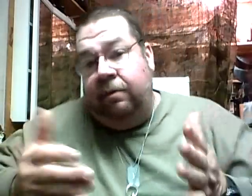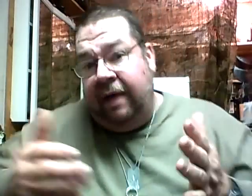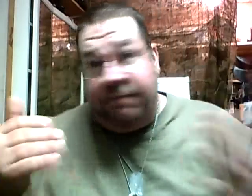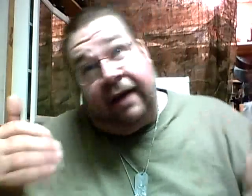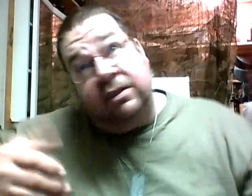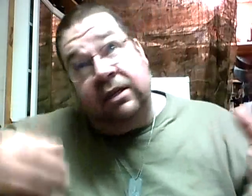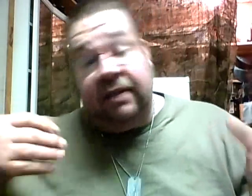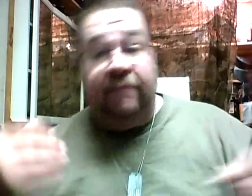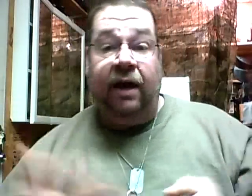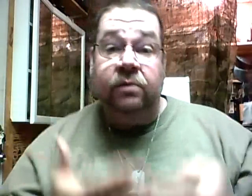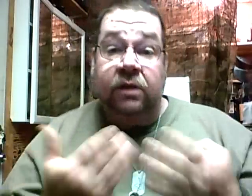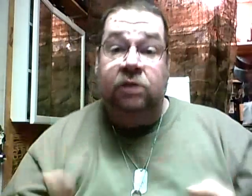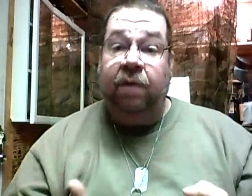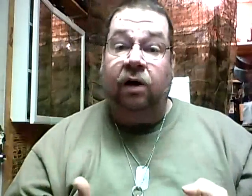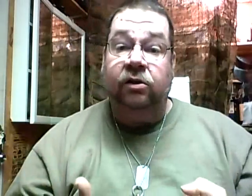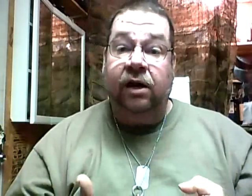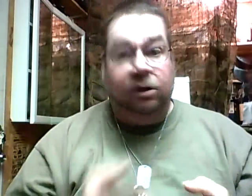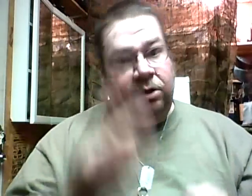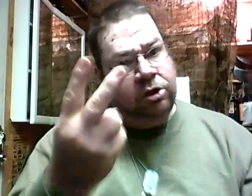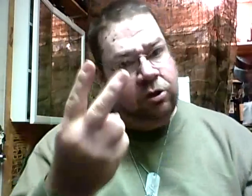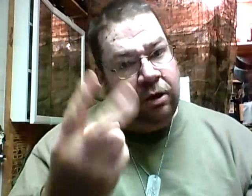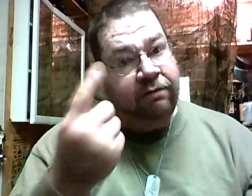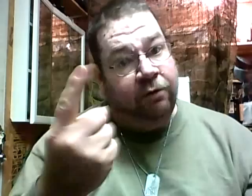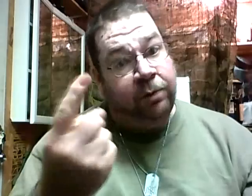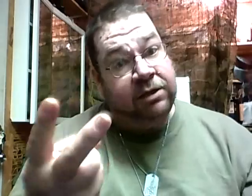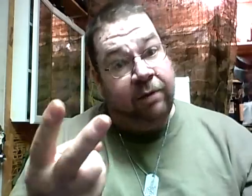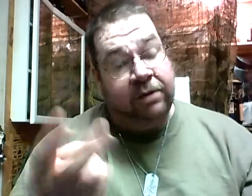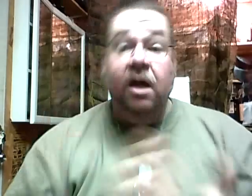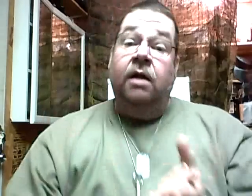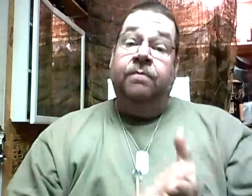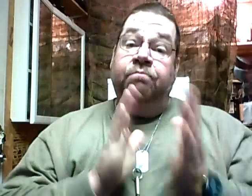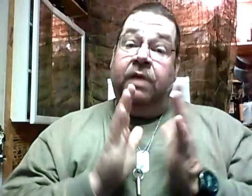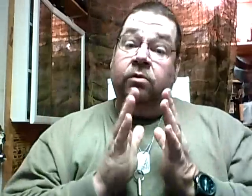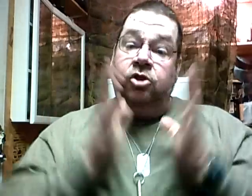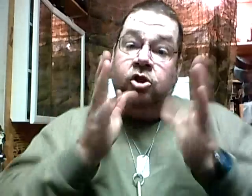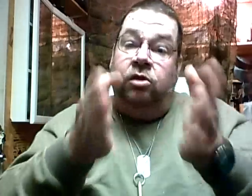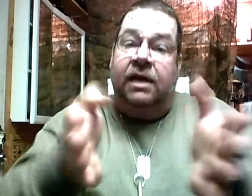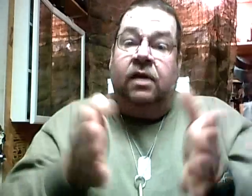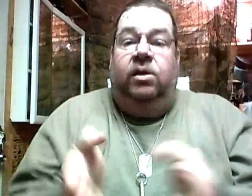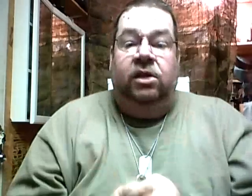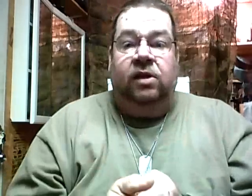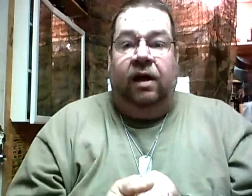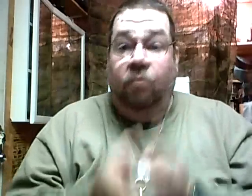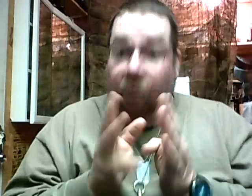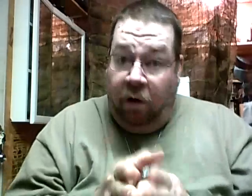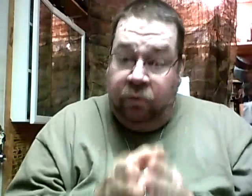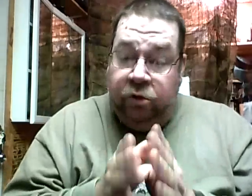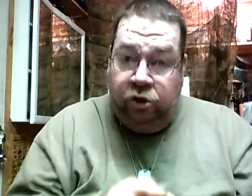put about five, six, seven items in each box. Okay? I've done two. I've done first prize, second prize. But I want you to tell me this time, what would